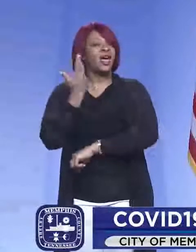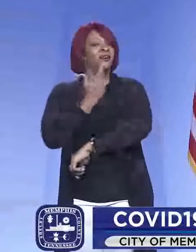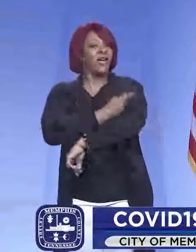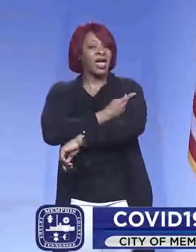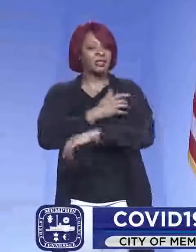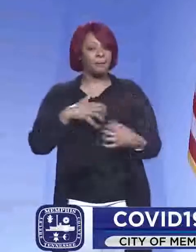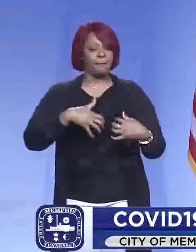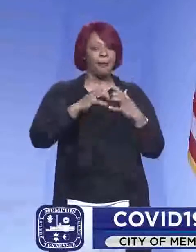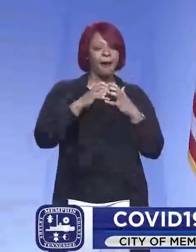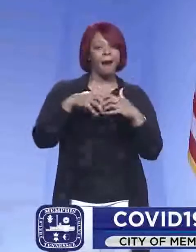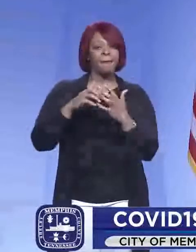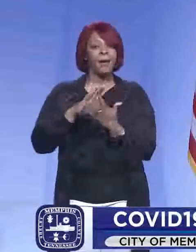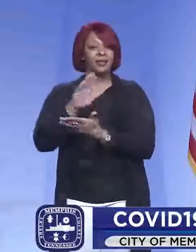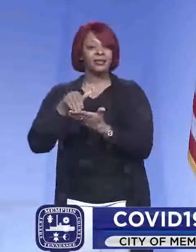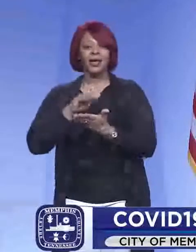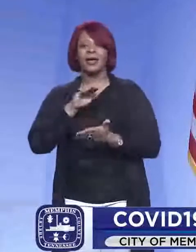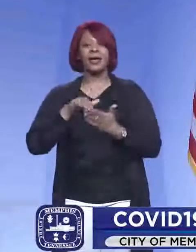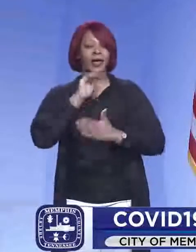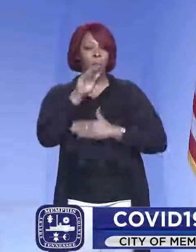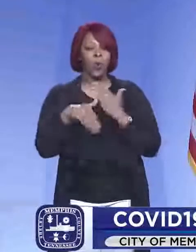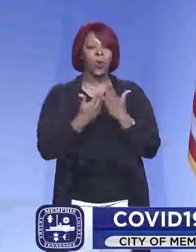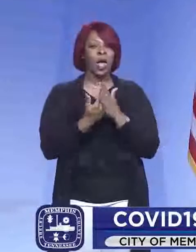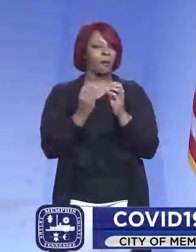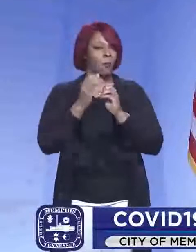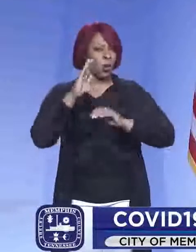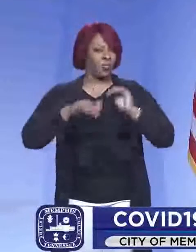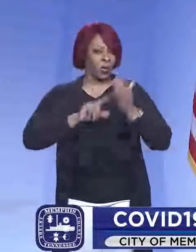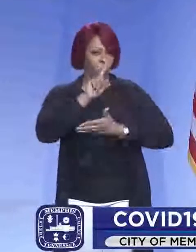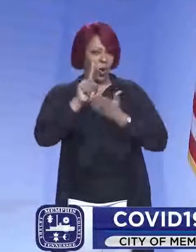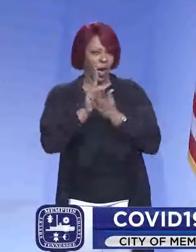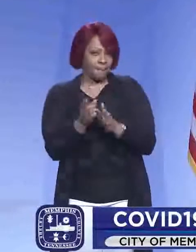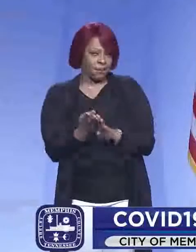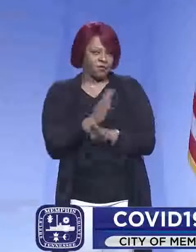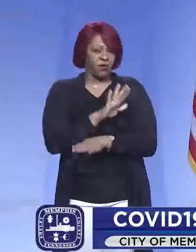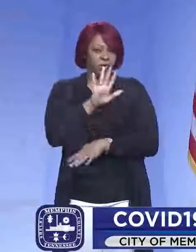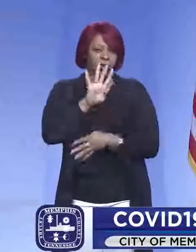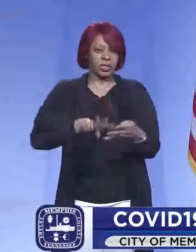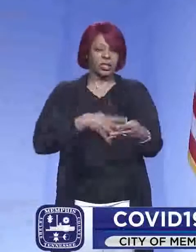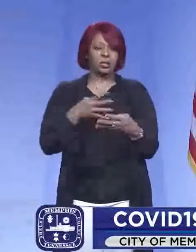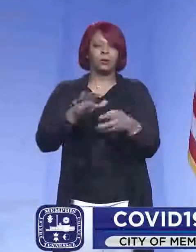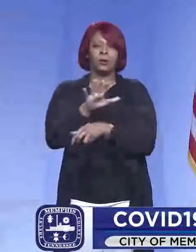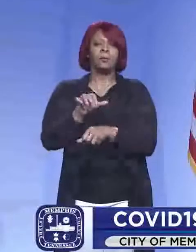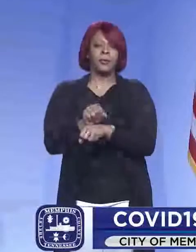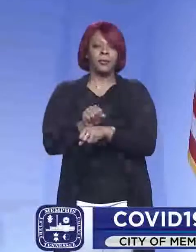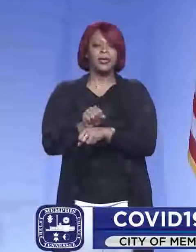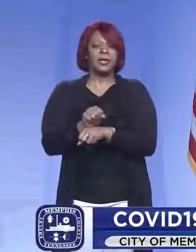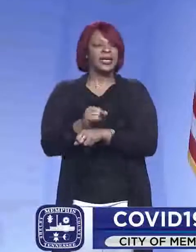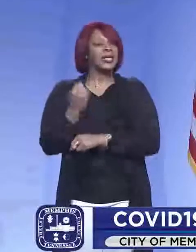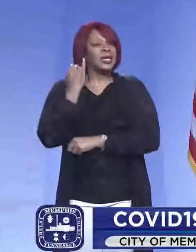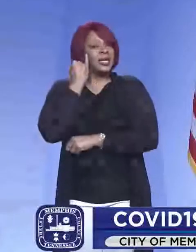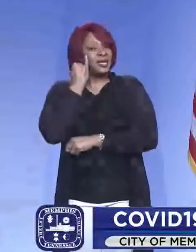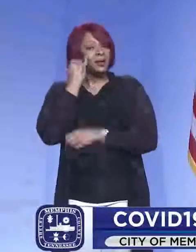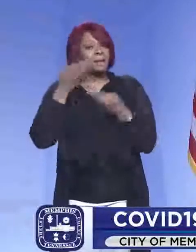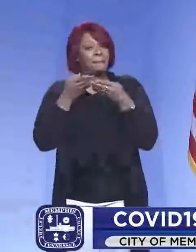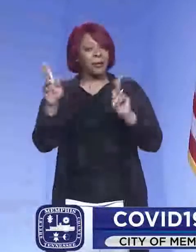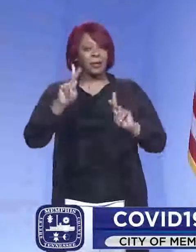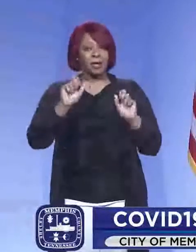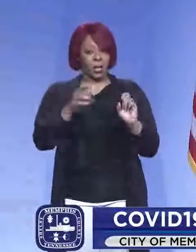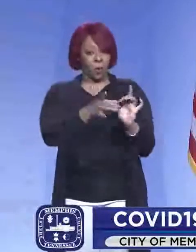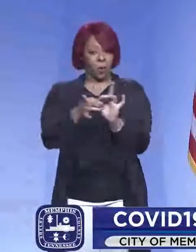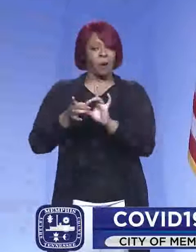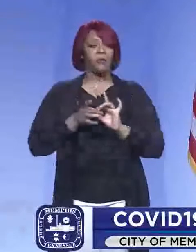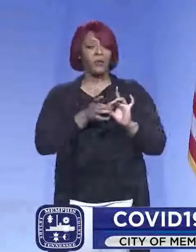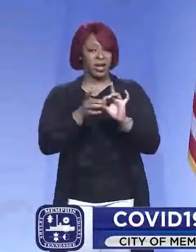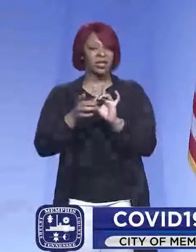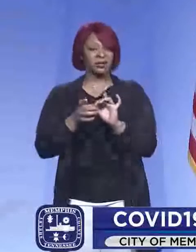pod sites to, uh, to not arrive more than, uh, an hour before your scheduled appointment. Uh, if we can get the public's cooperation with